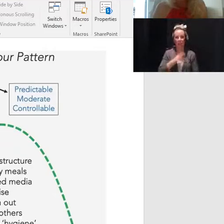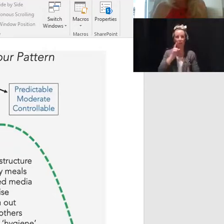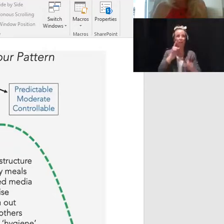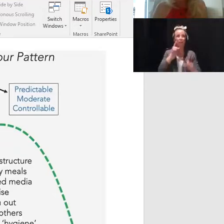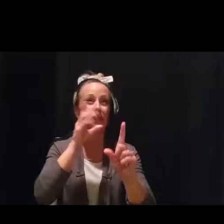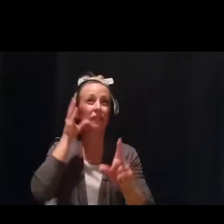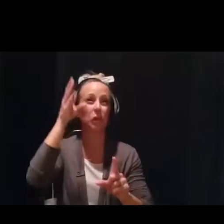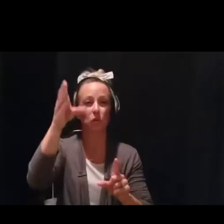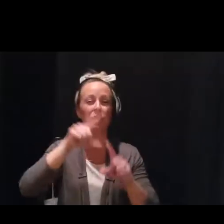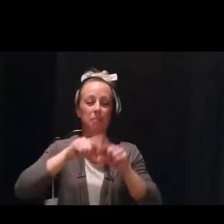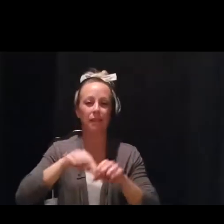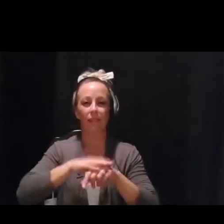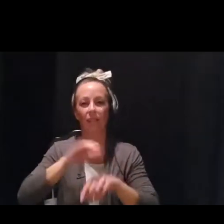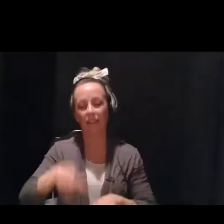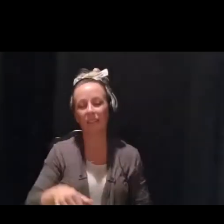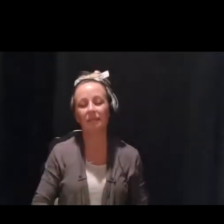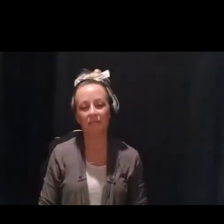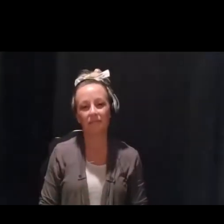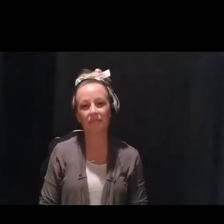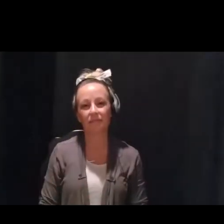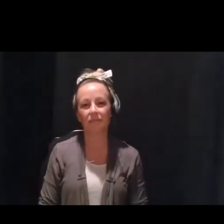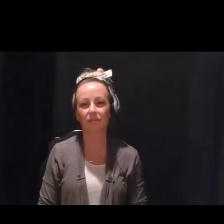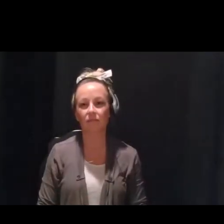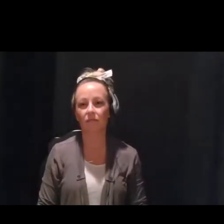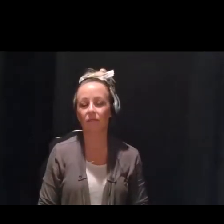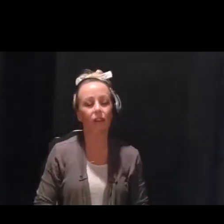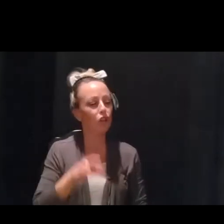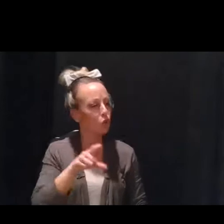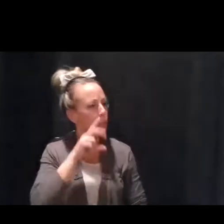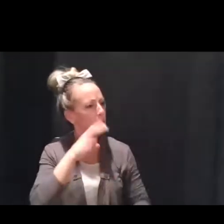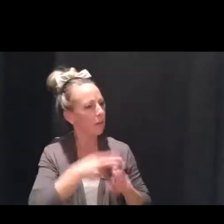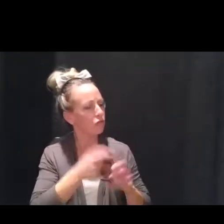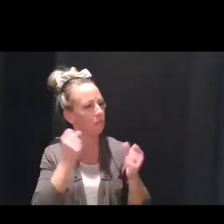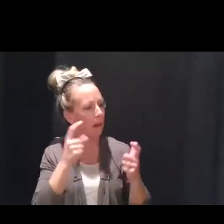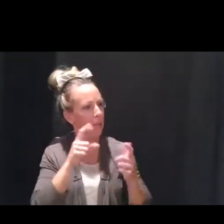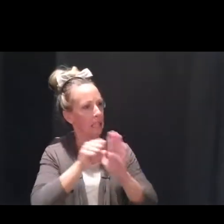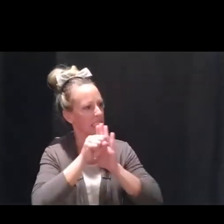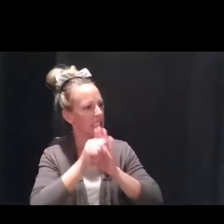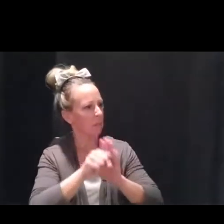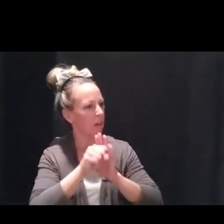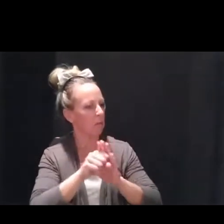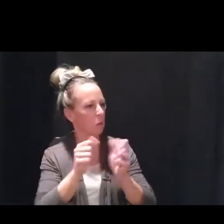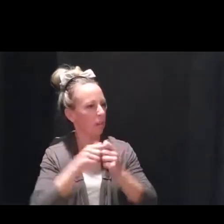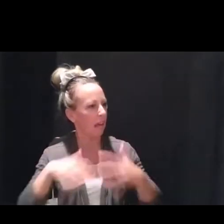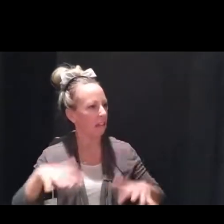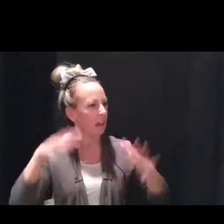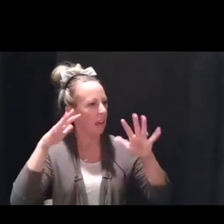So he mentioned a number of symptoms related to stress and anxiety connected to this. How should a person know if